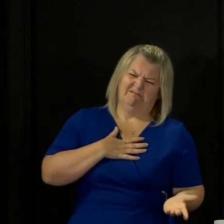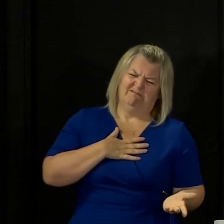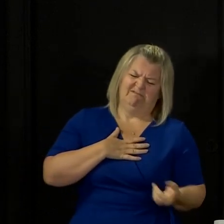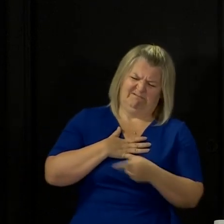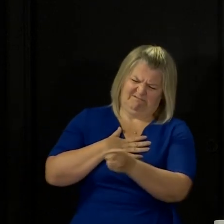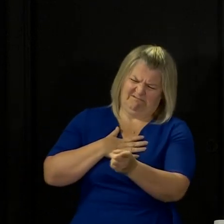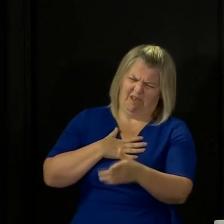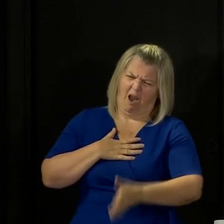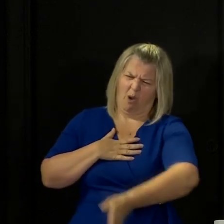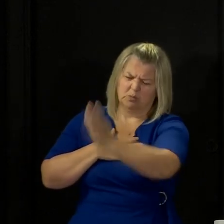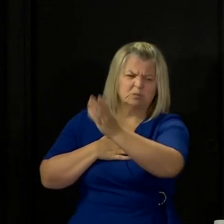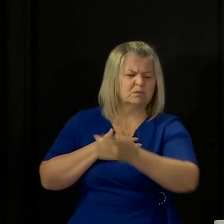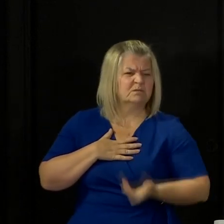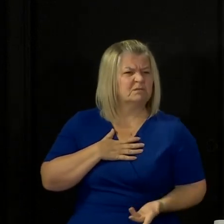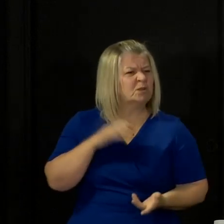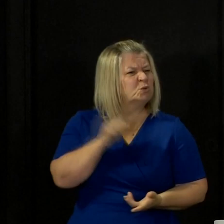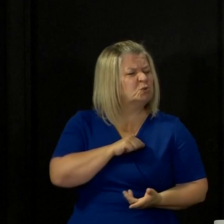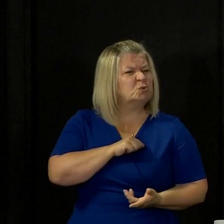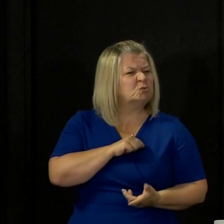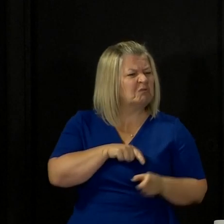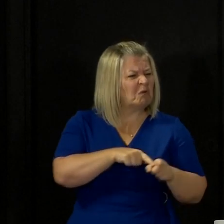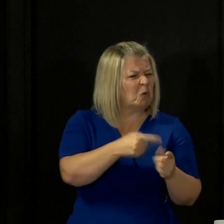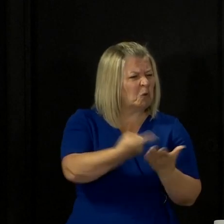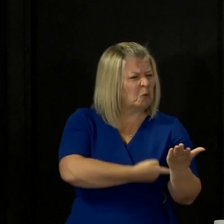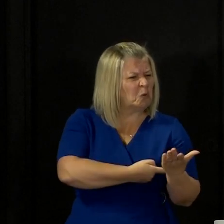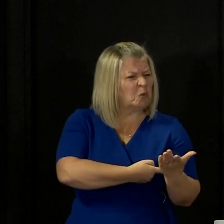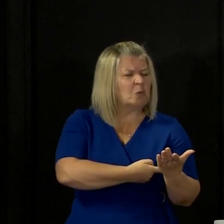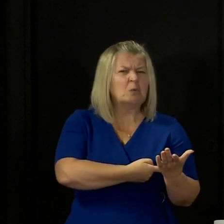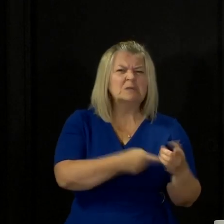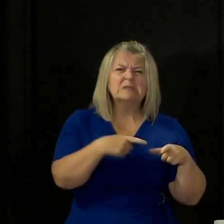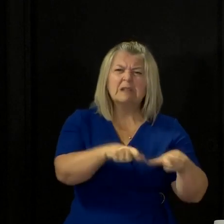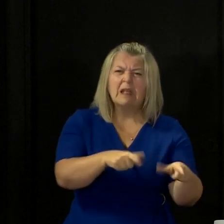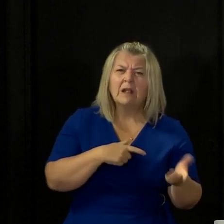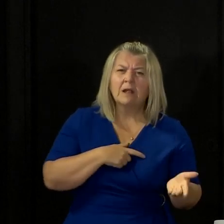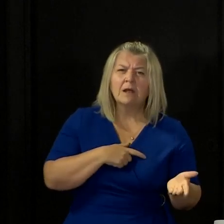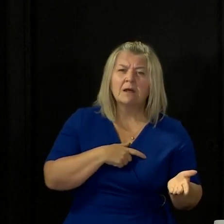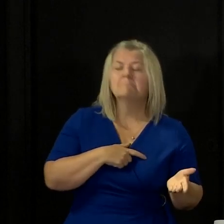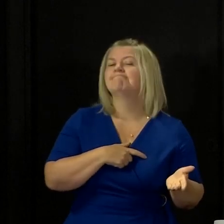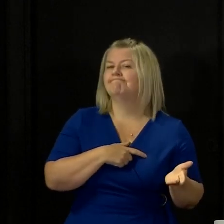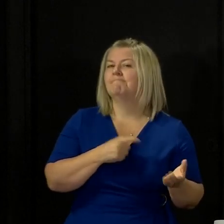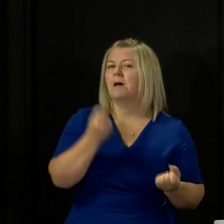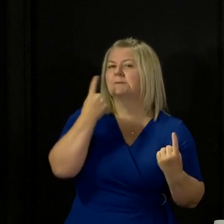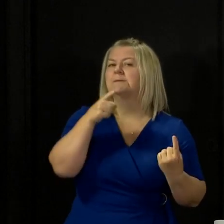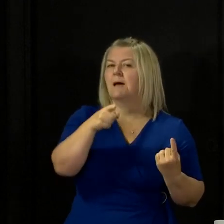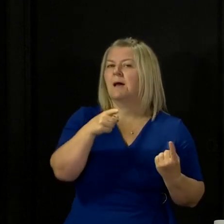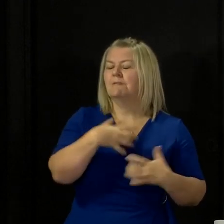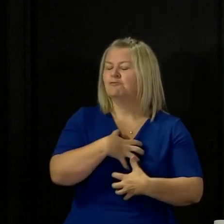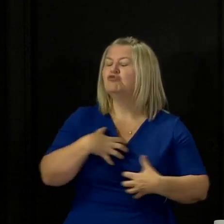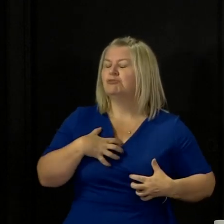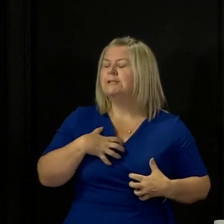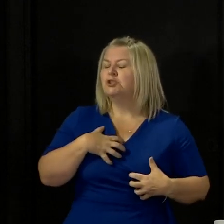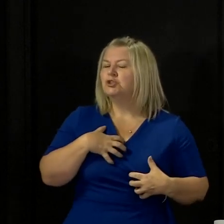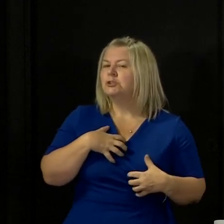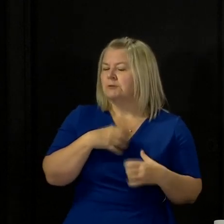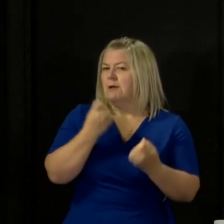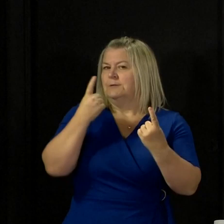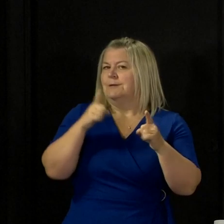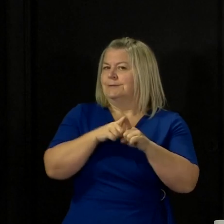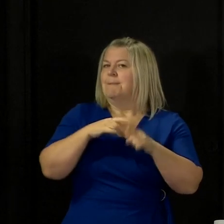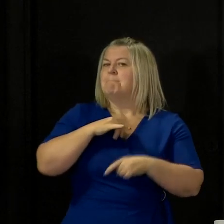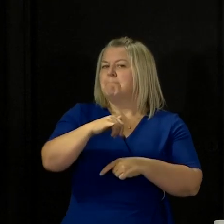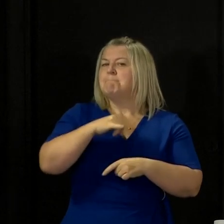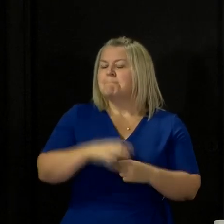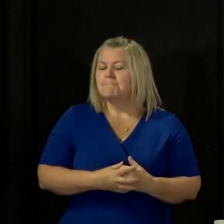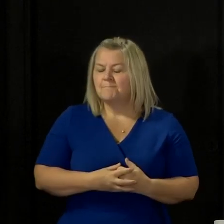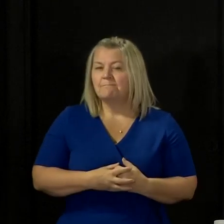bother? I understand all of that, I really, really do, and I share the frustration at times as well.